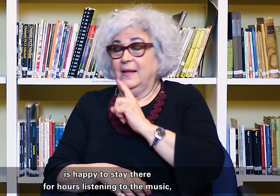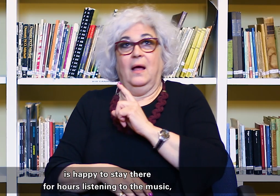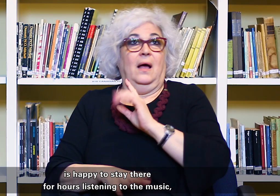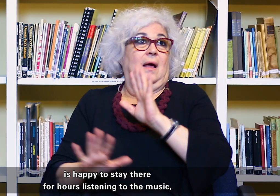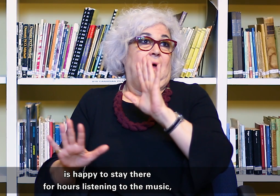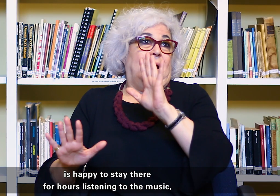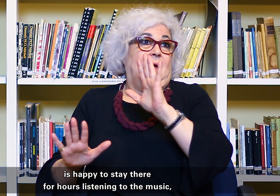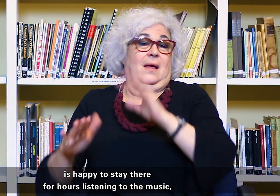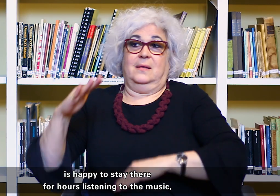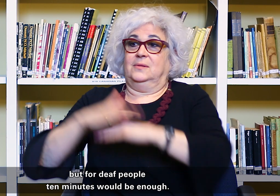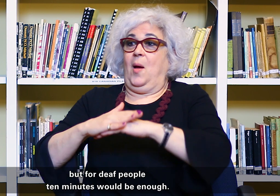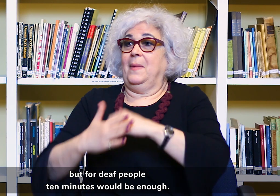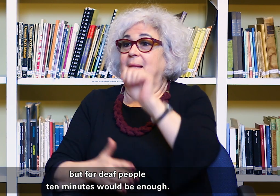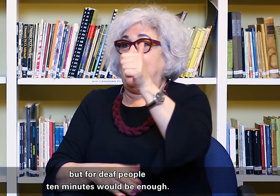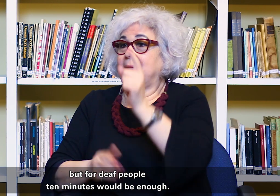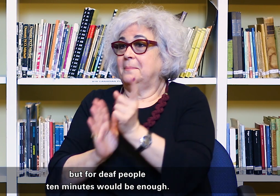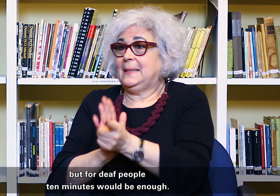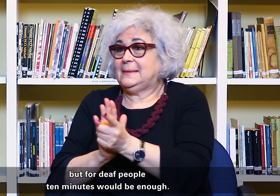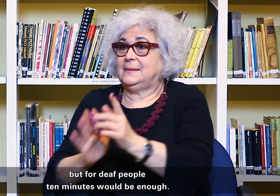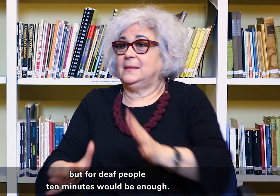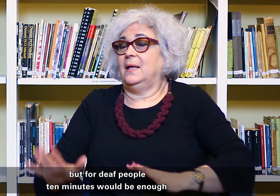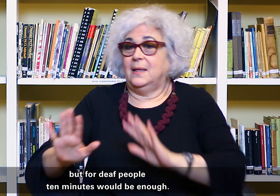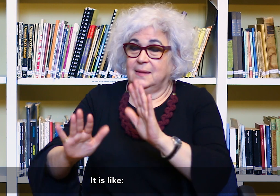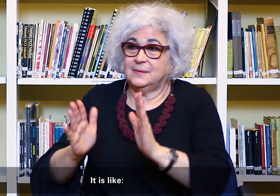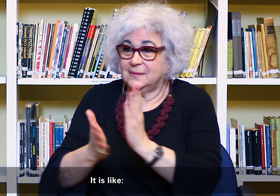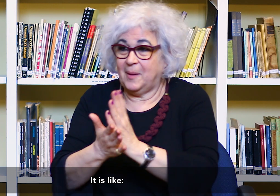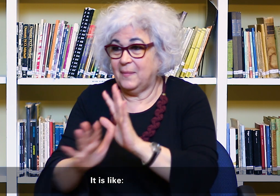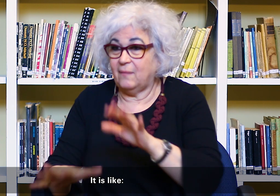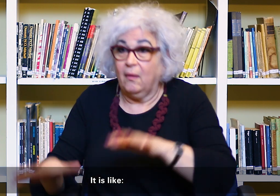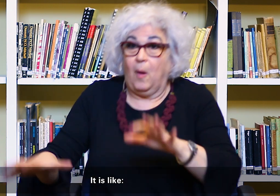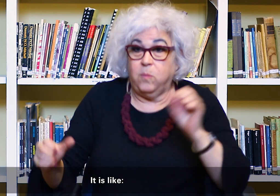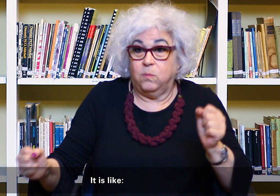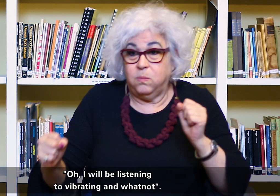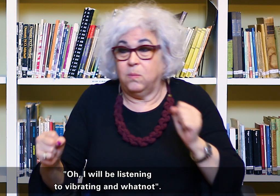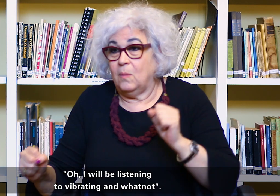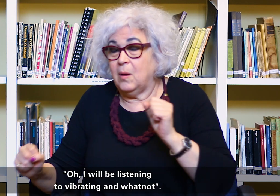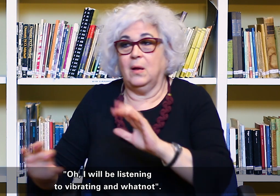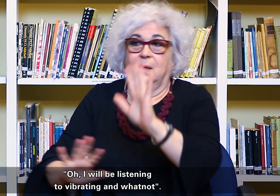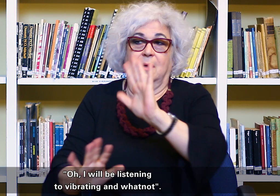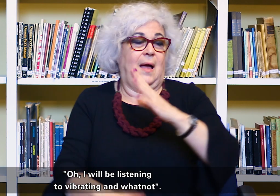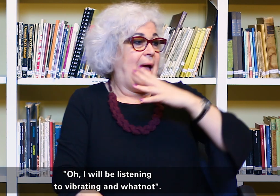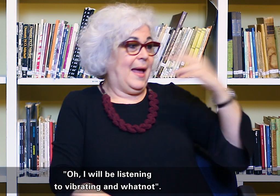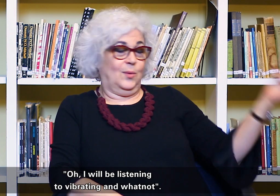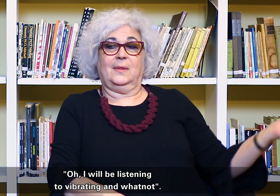to the music, but for deaf people, ten minutes would be enough. It's like, oh, all this vibrating and whatnot.